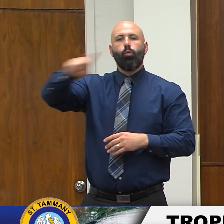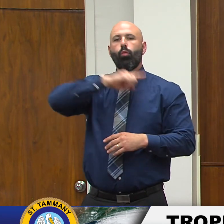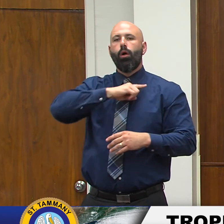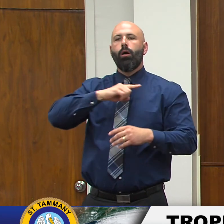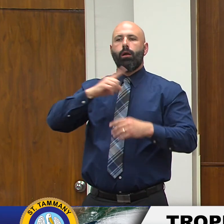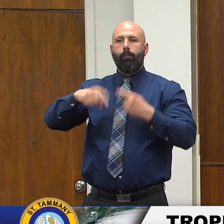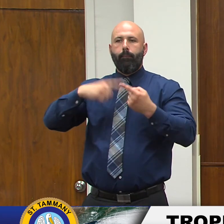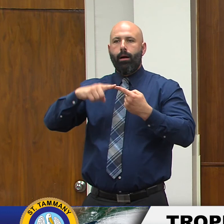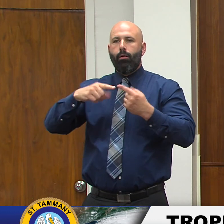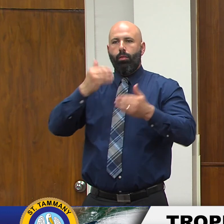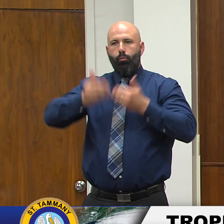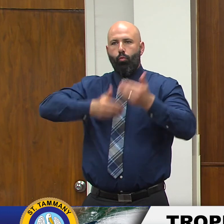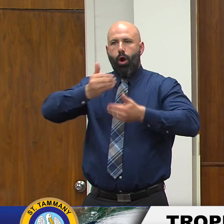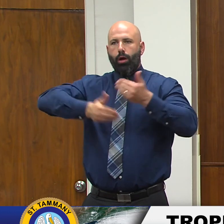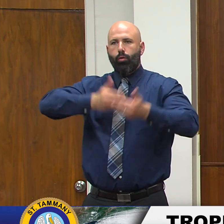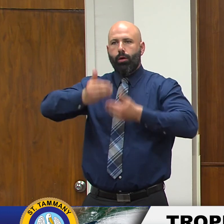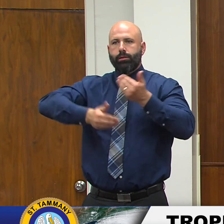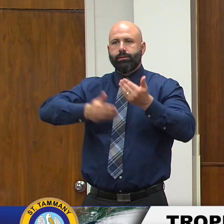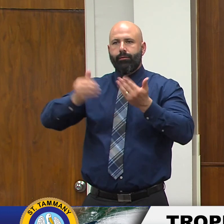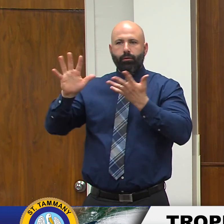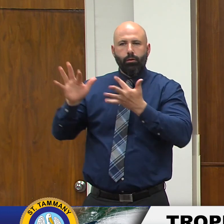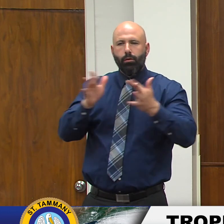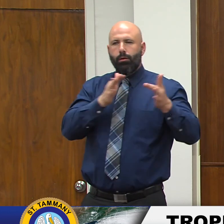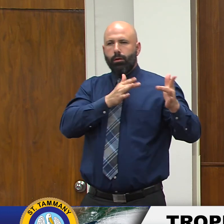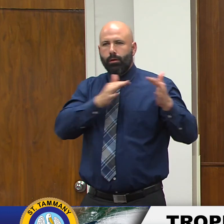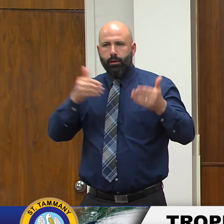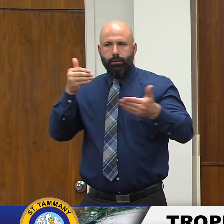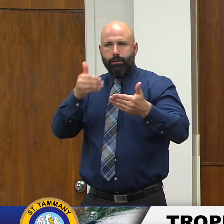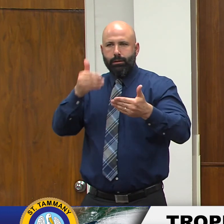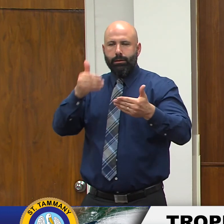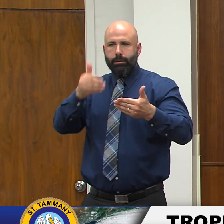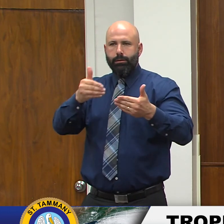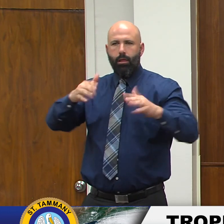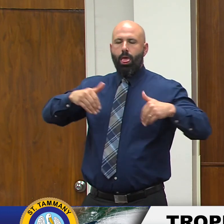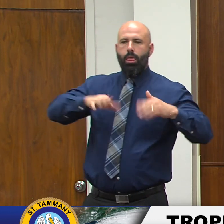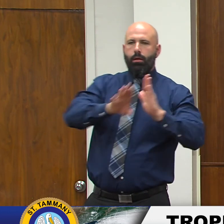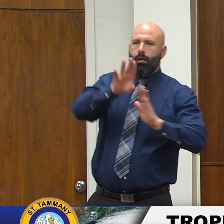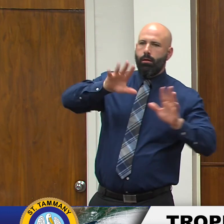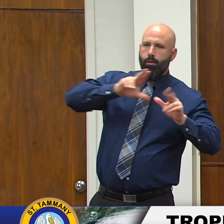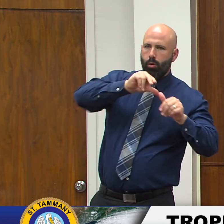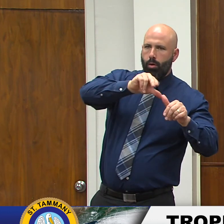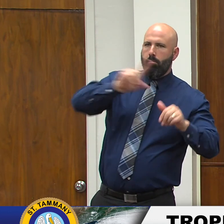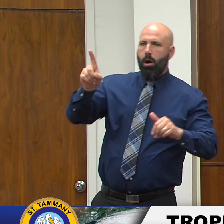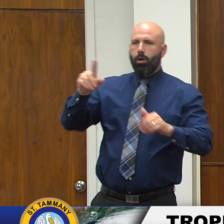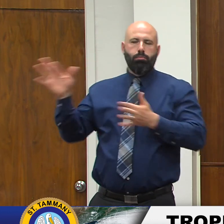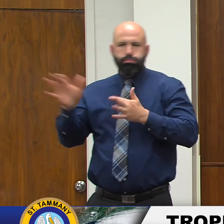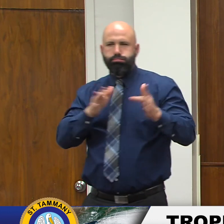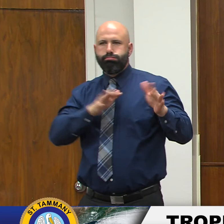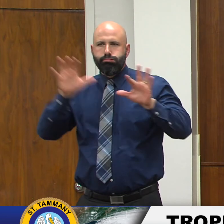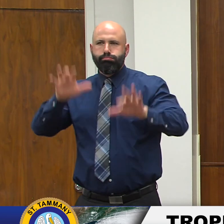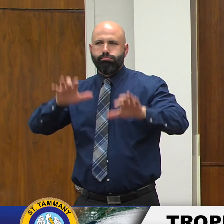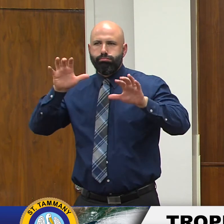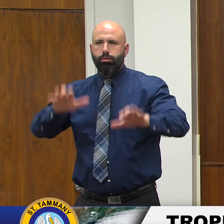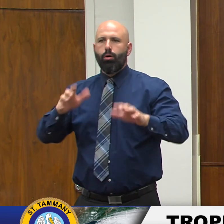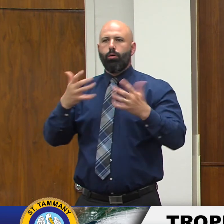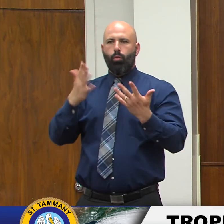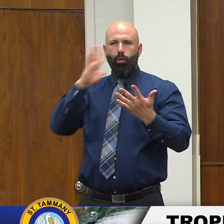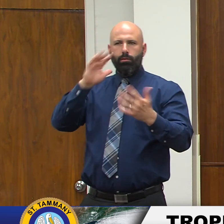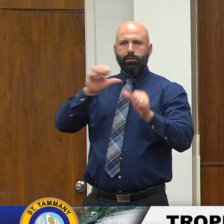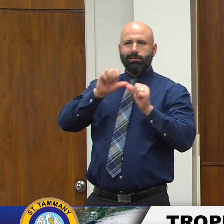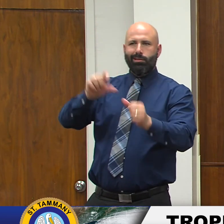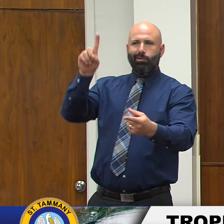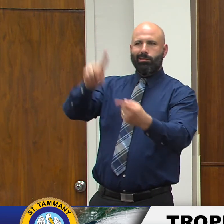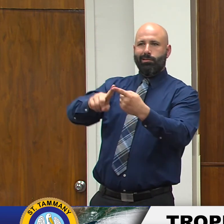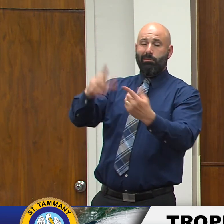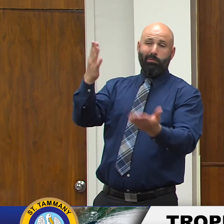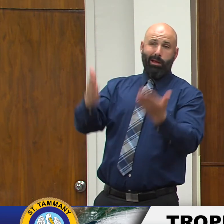tropical storm as it is now and what the potential is for us particularly tomorrow and throughout sunday night and maybe even into monday morning